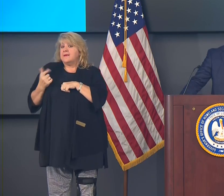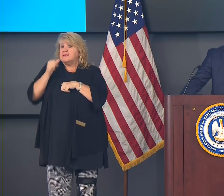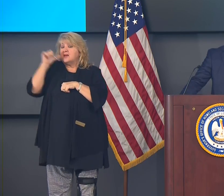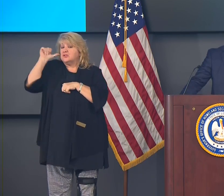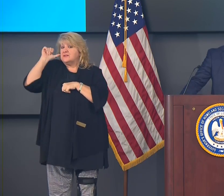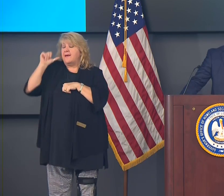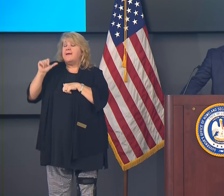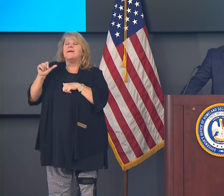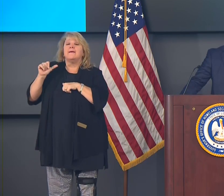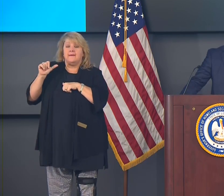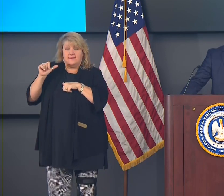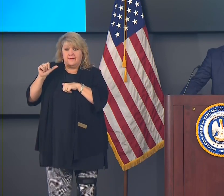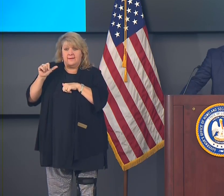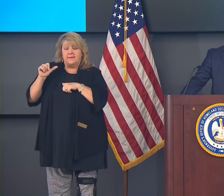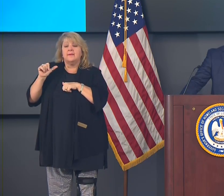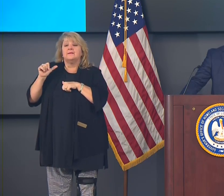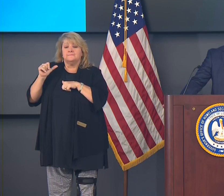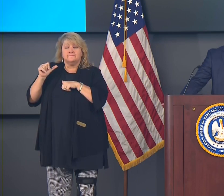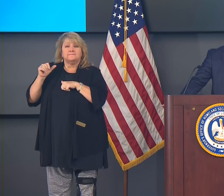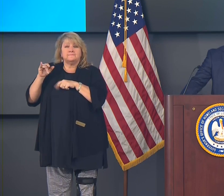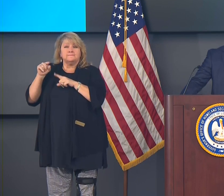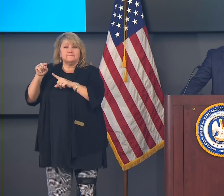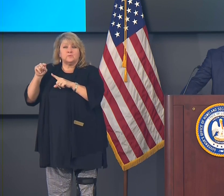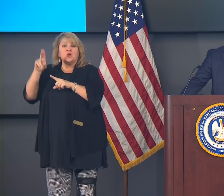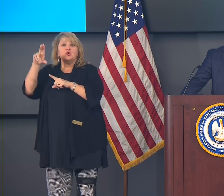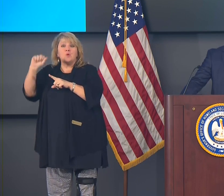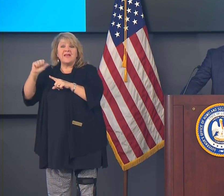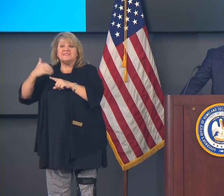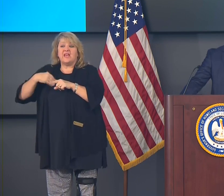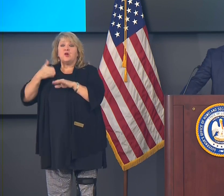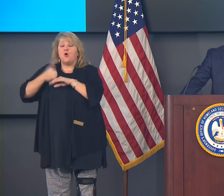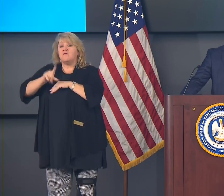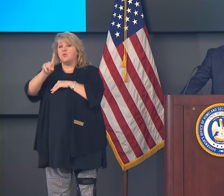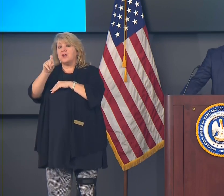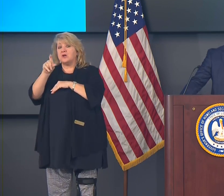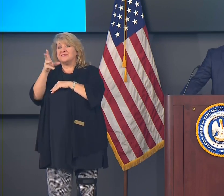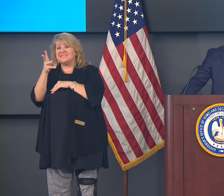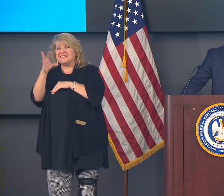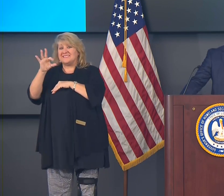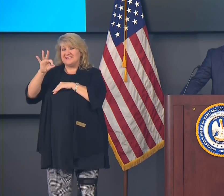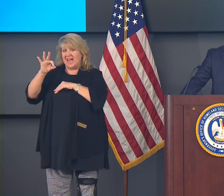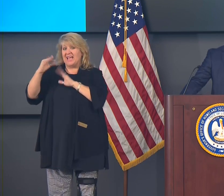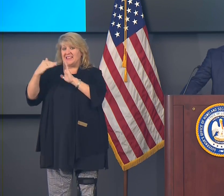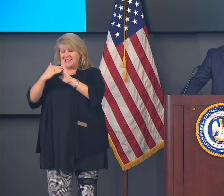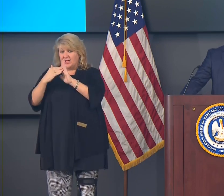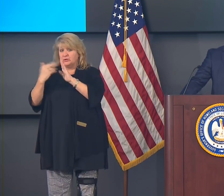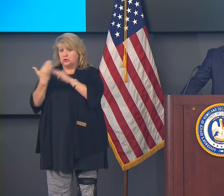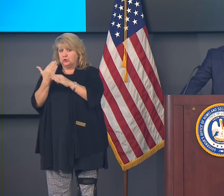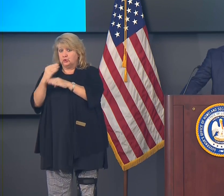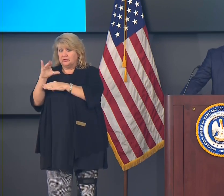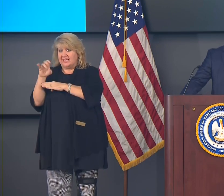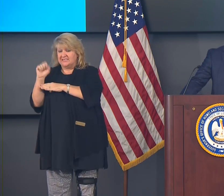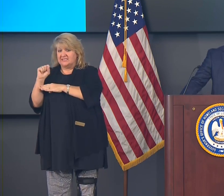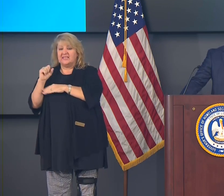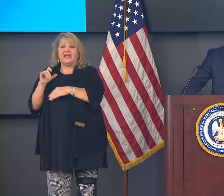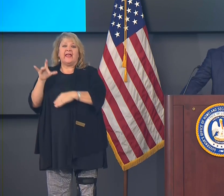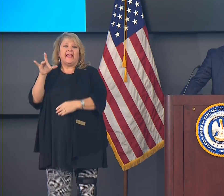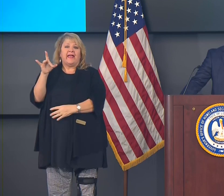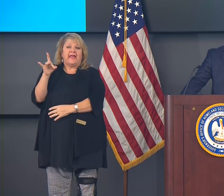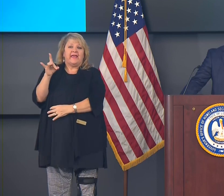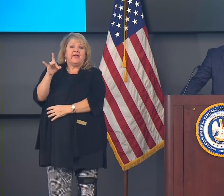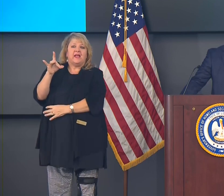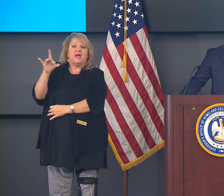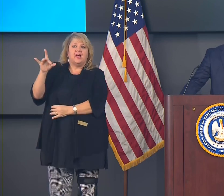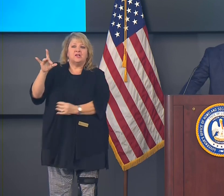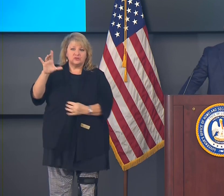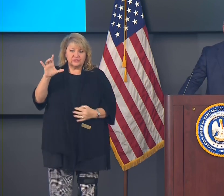169,000 new cases. That was one day, and reported 889 of our fellow Americans